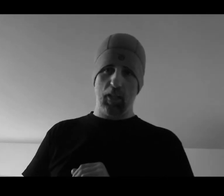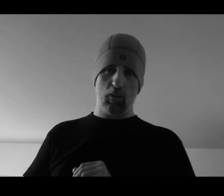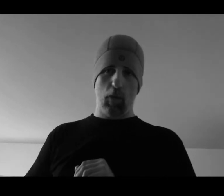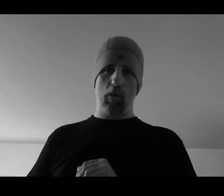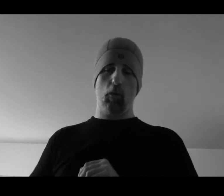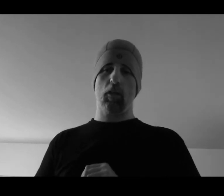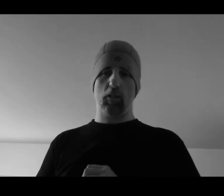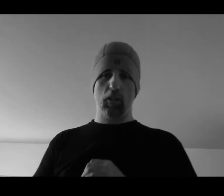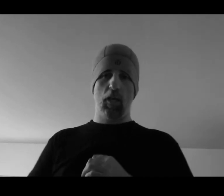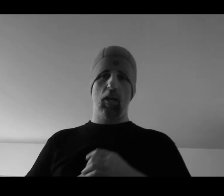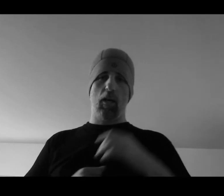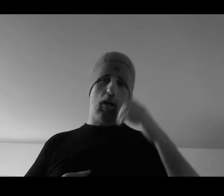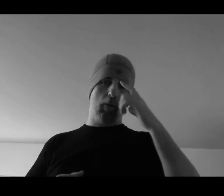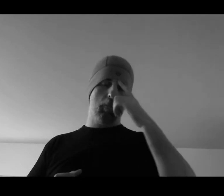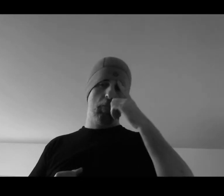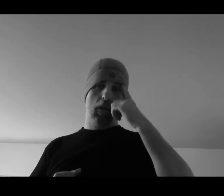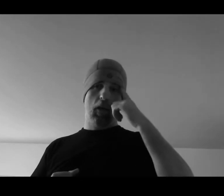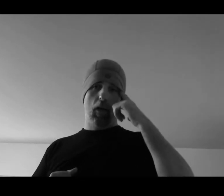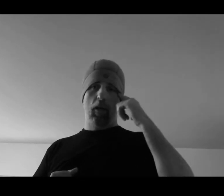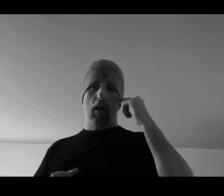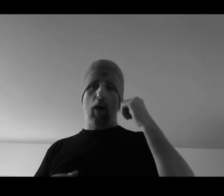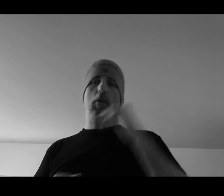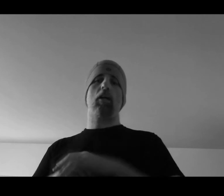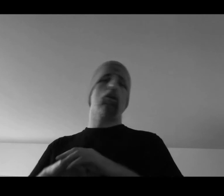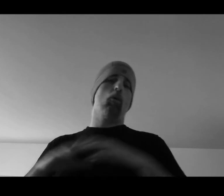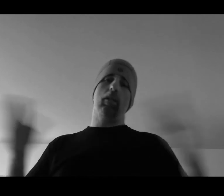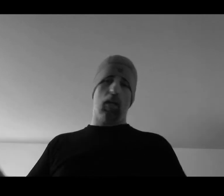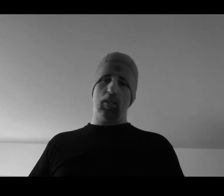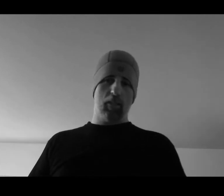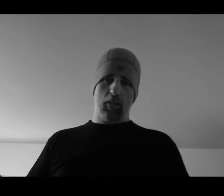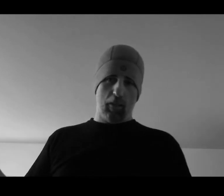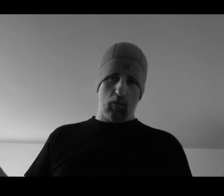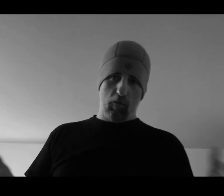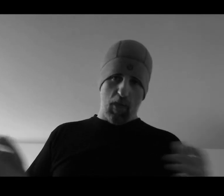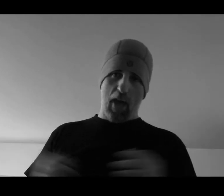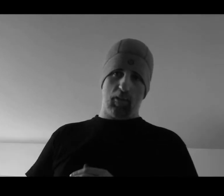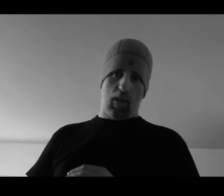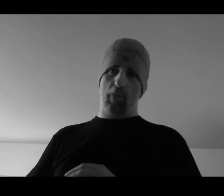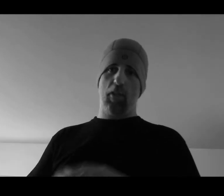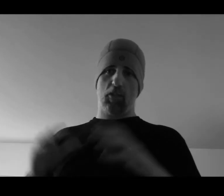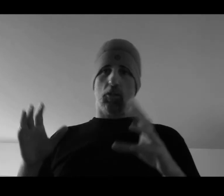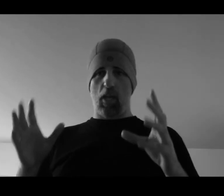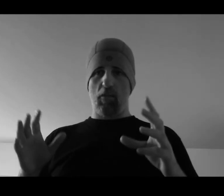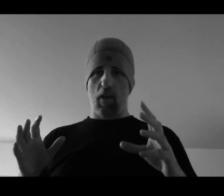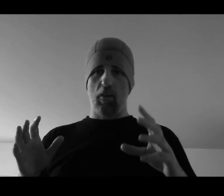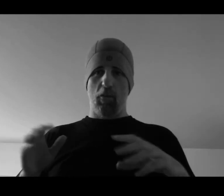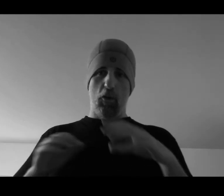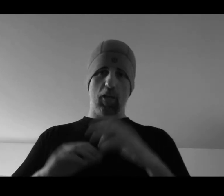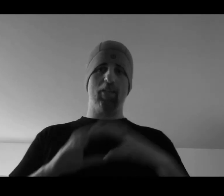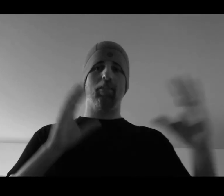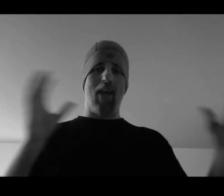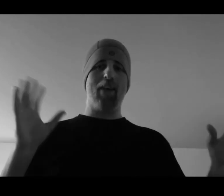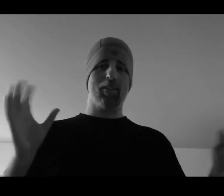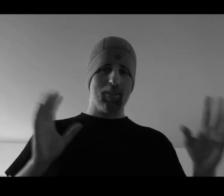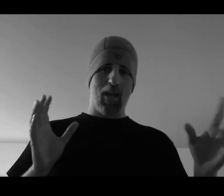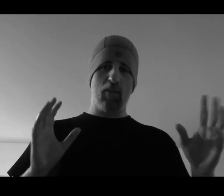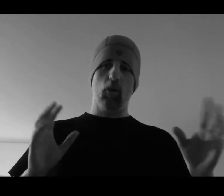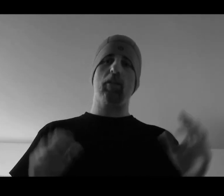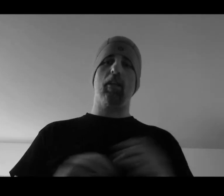like the way it works. I'm not going to go into any detail of that design. Let's just say that there is a lot of design work that can